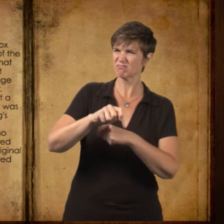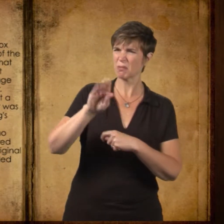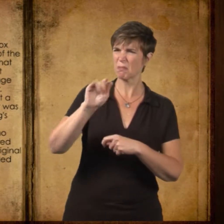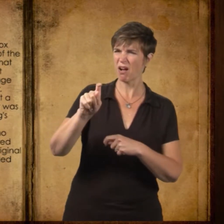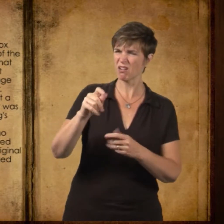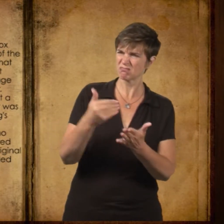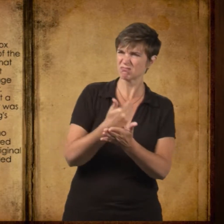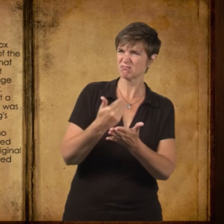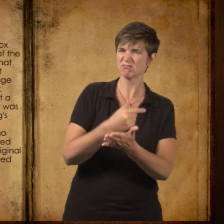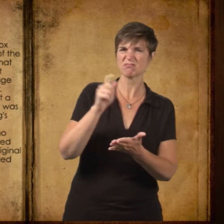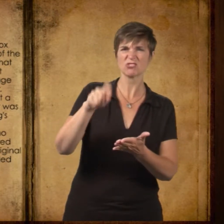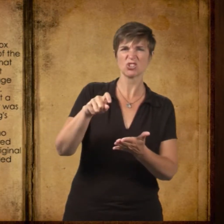done.